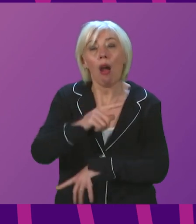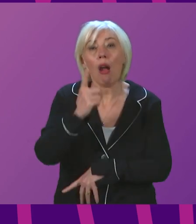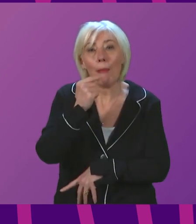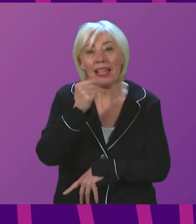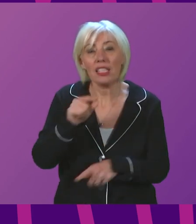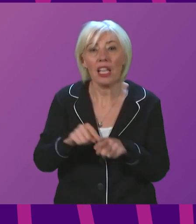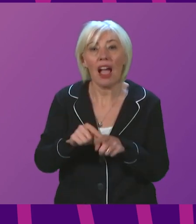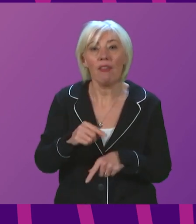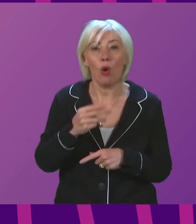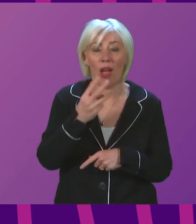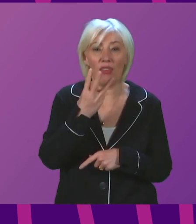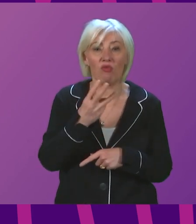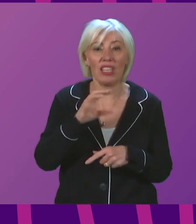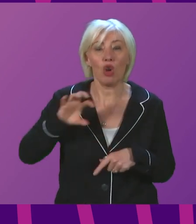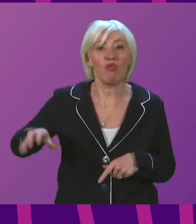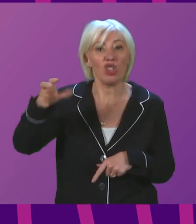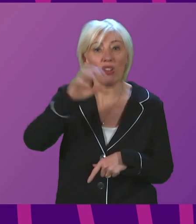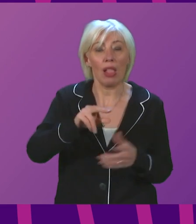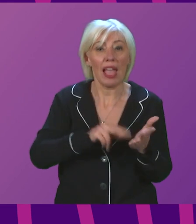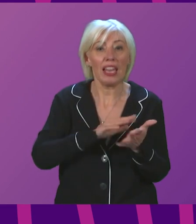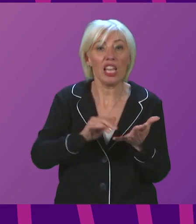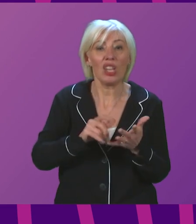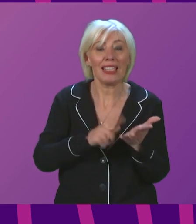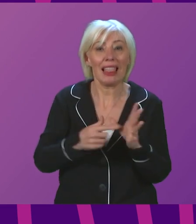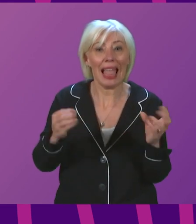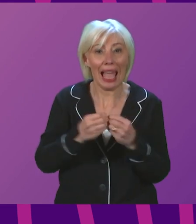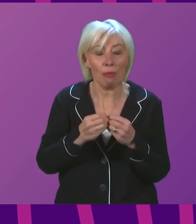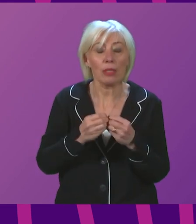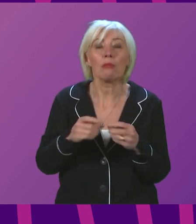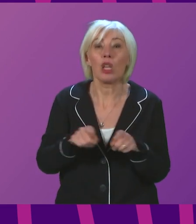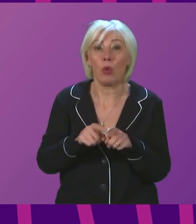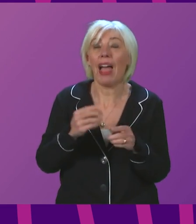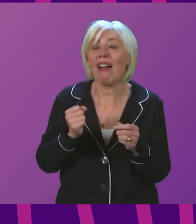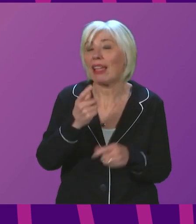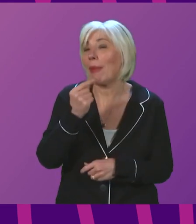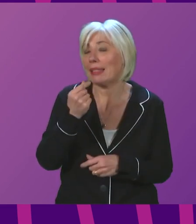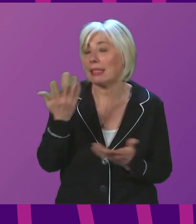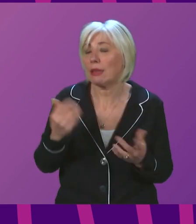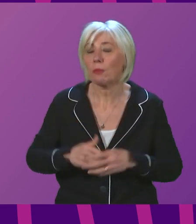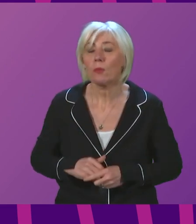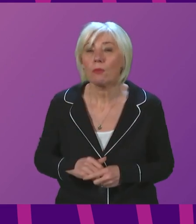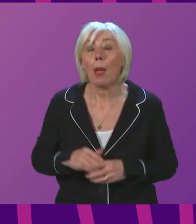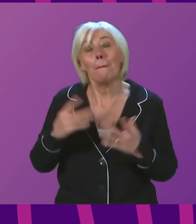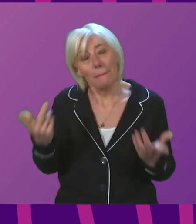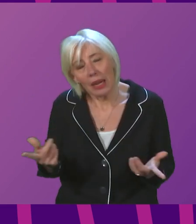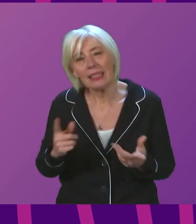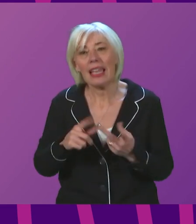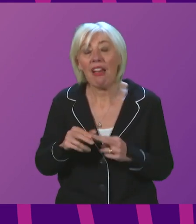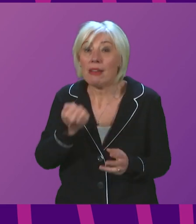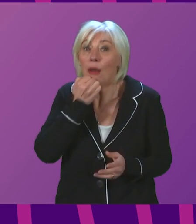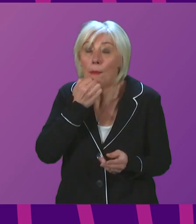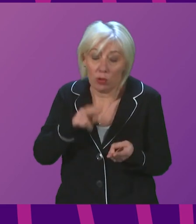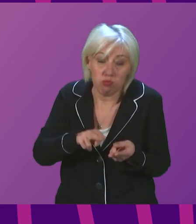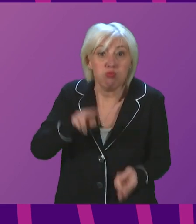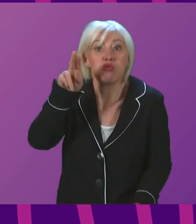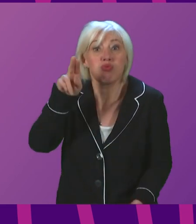the three regional NHS labs and pre-existing NHS capacity. However, if cases continue to soar,